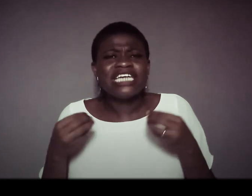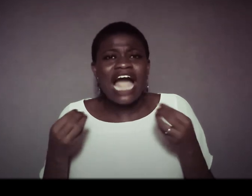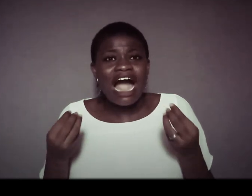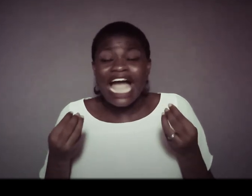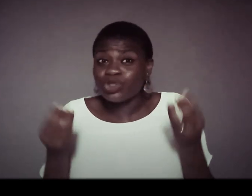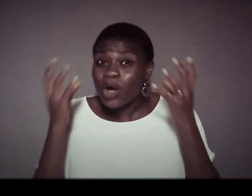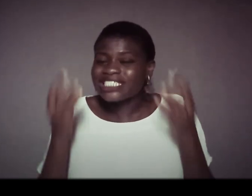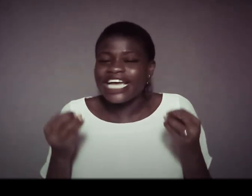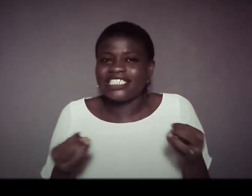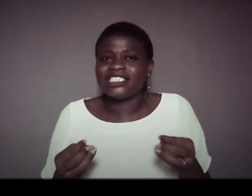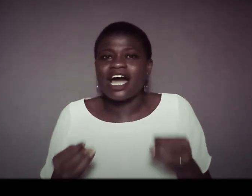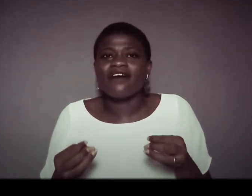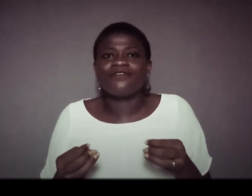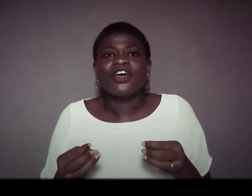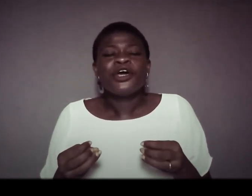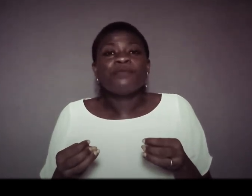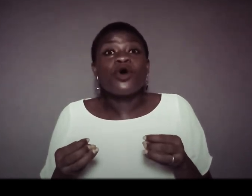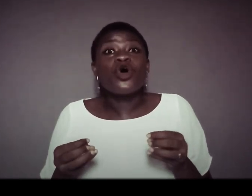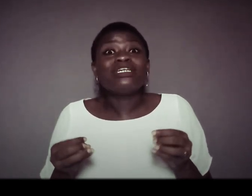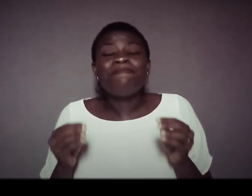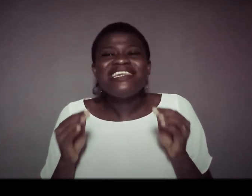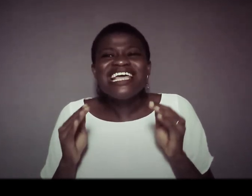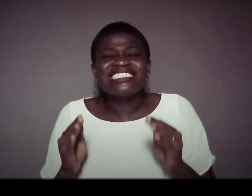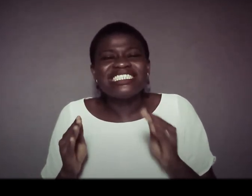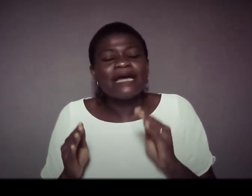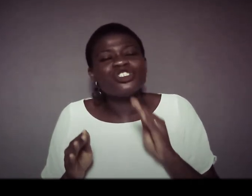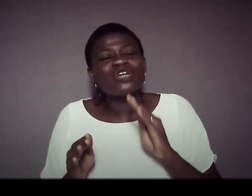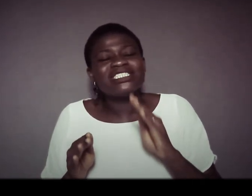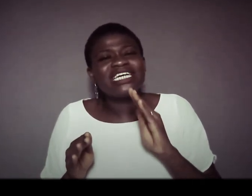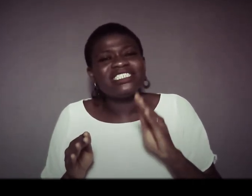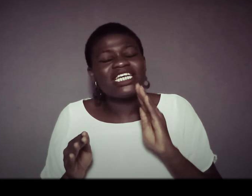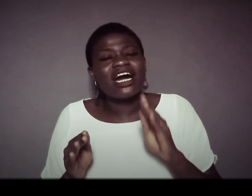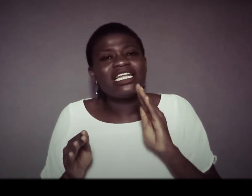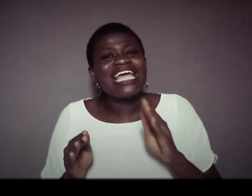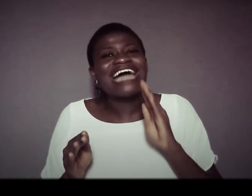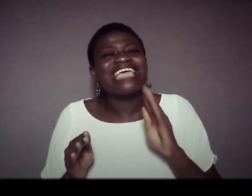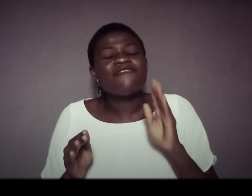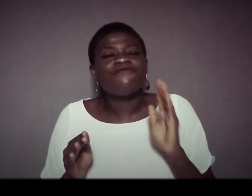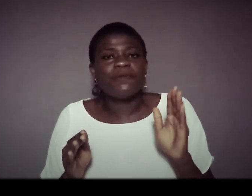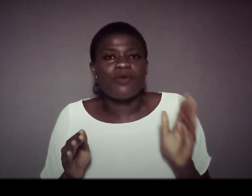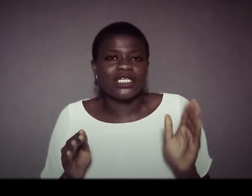didn't have i thought i didn't have but god placed them strategically at every point